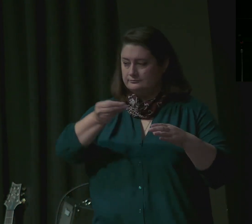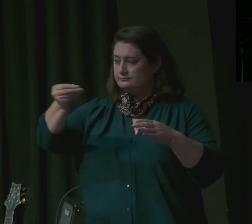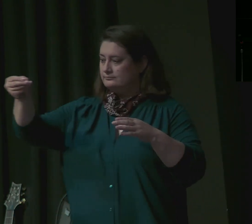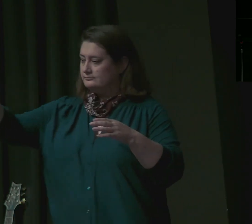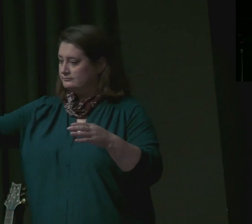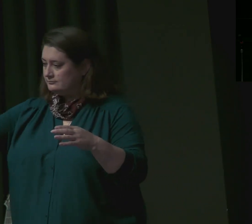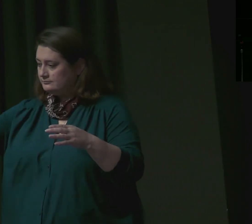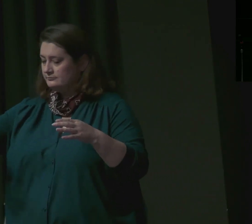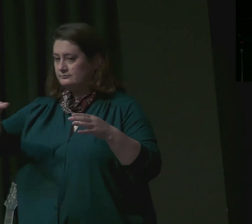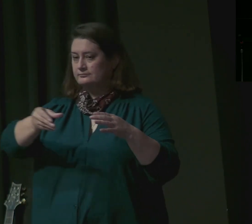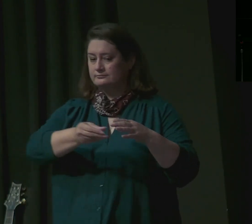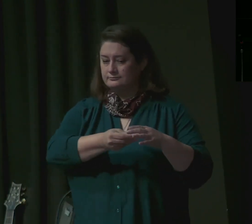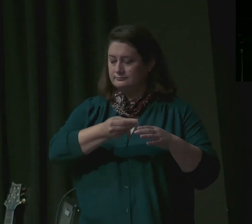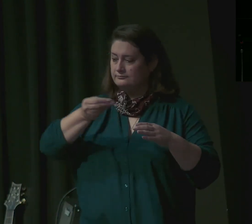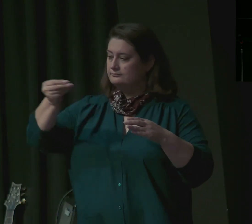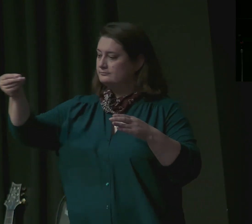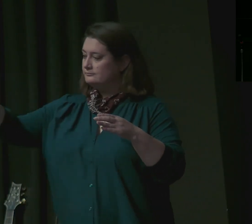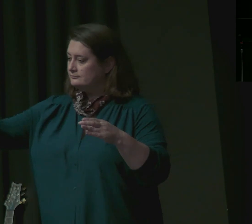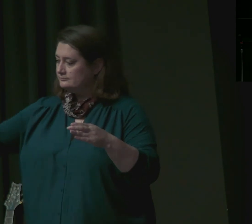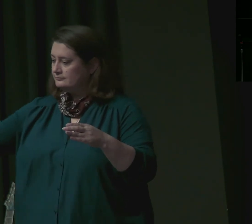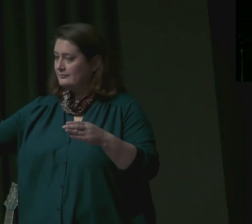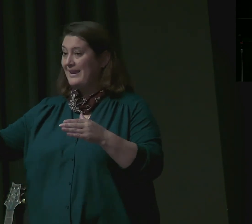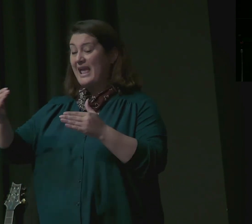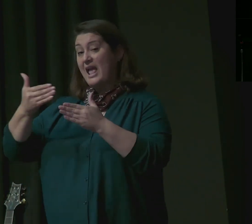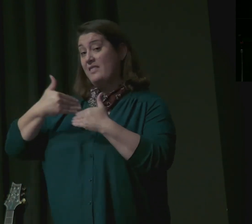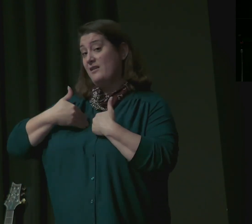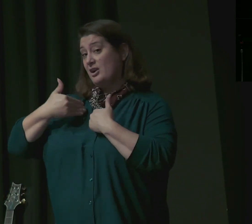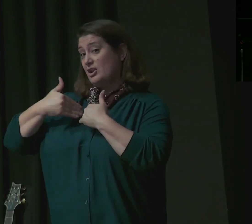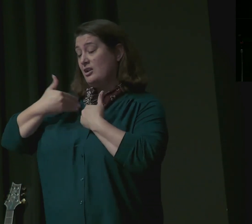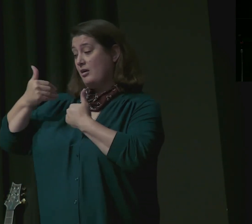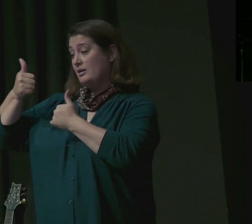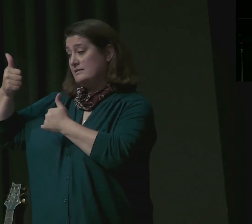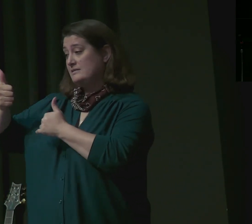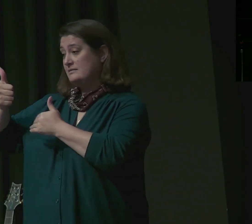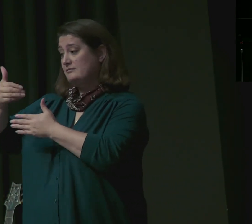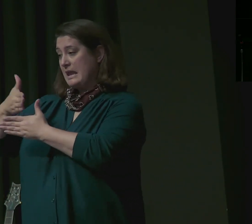to age with the youngest Benjamin at the expected place.